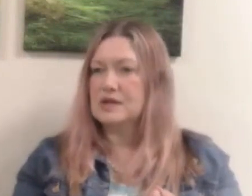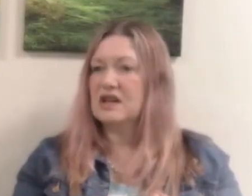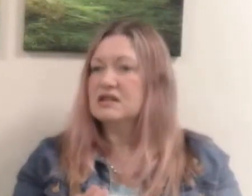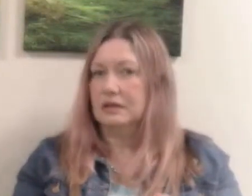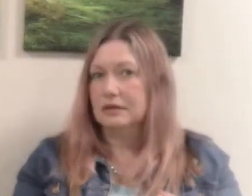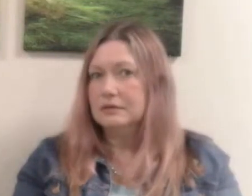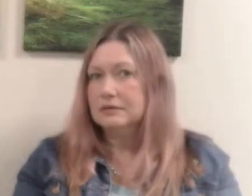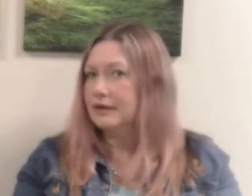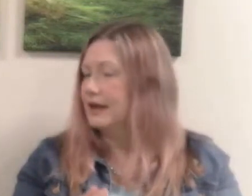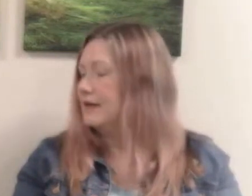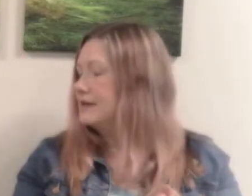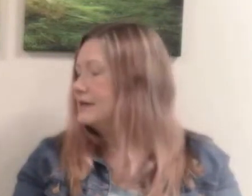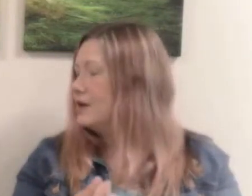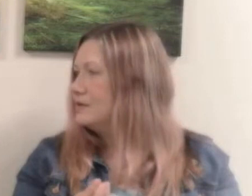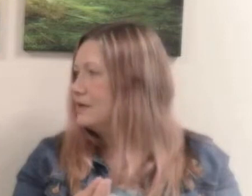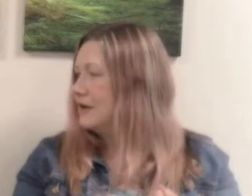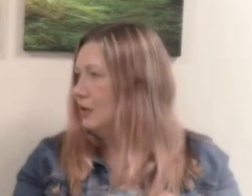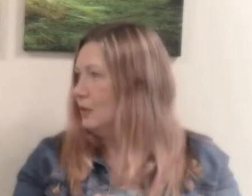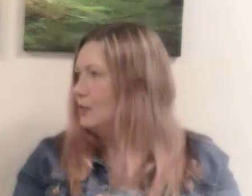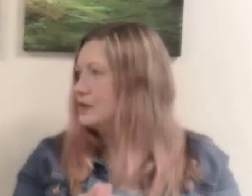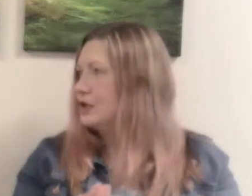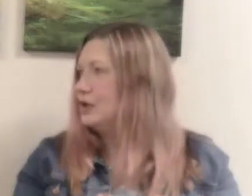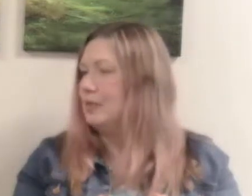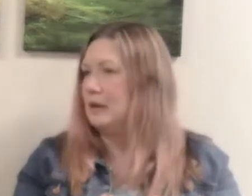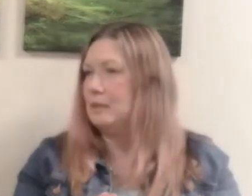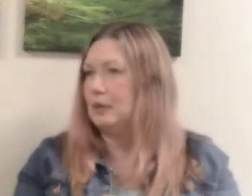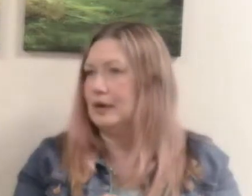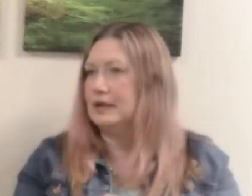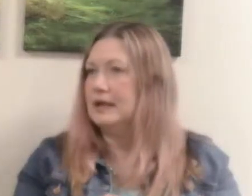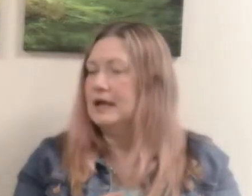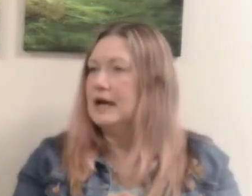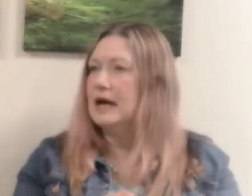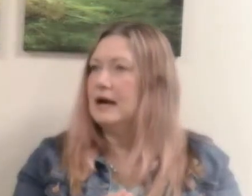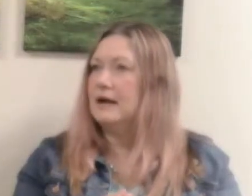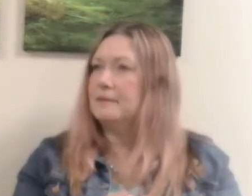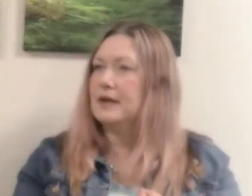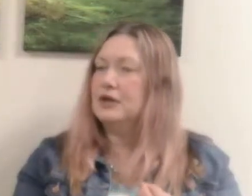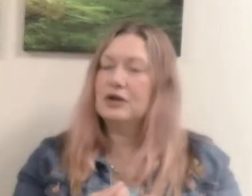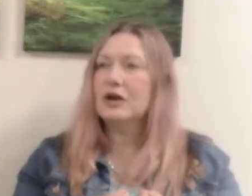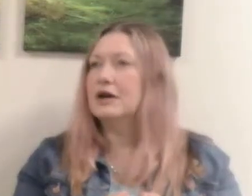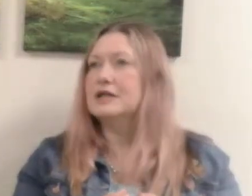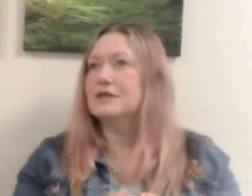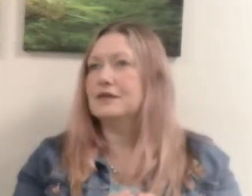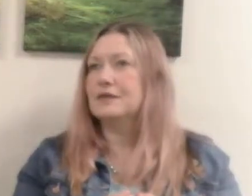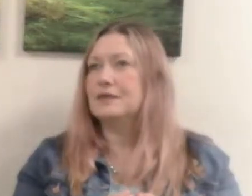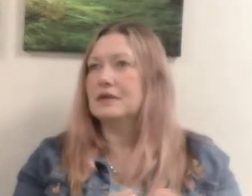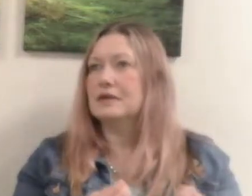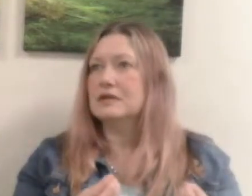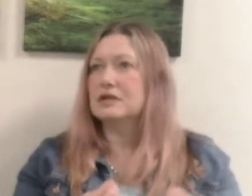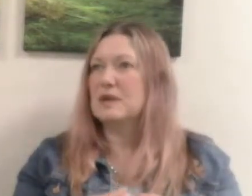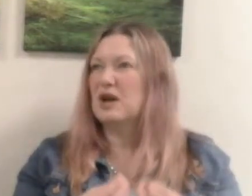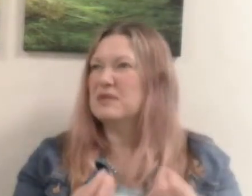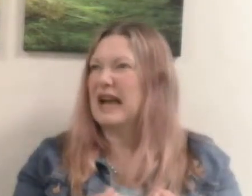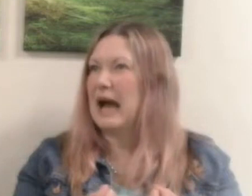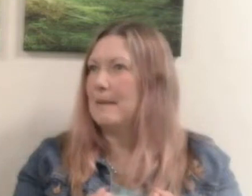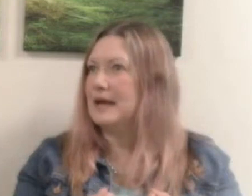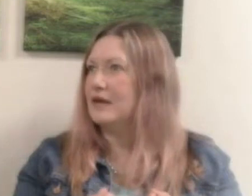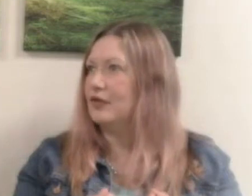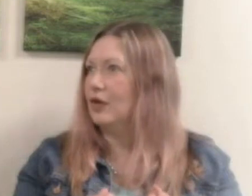subtle aren't they they're so difficult to pinpoint um and you can kind of just becomes like a habit of your